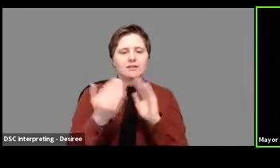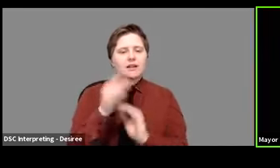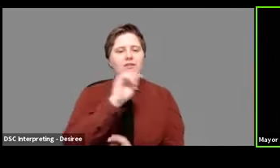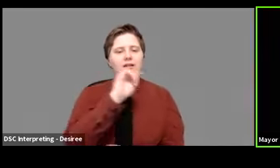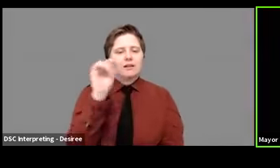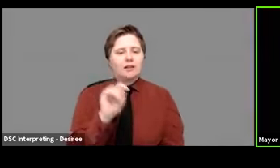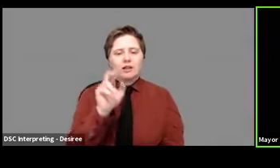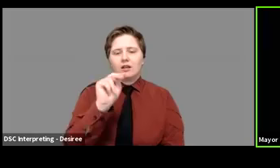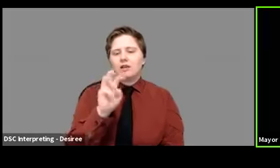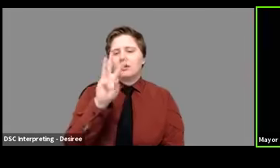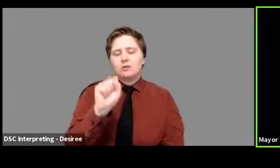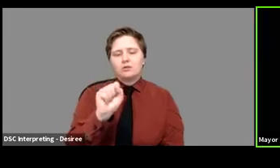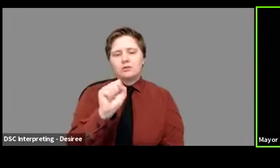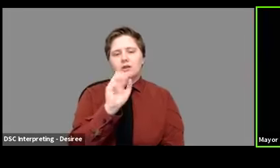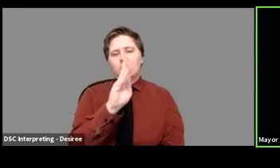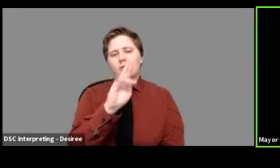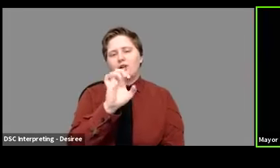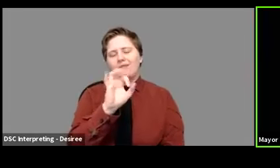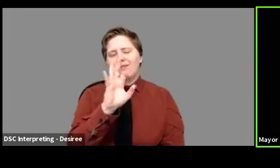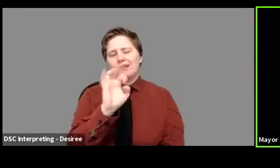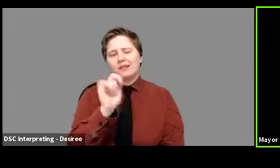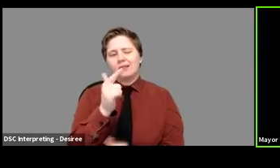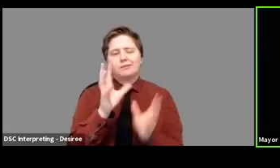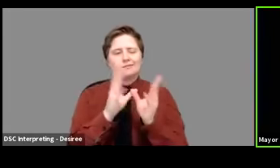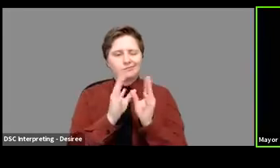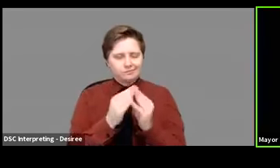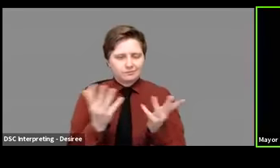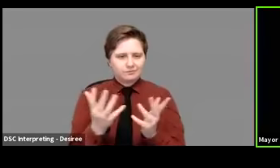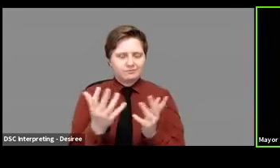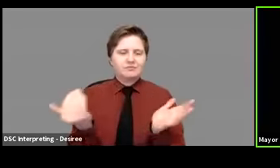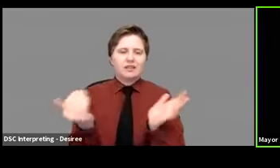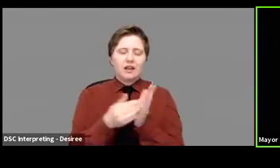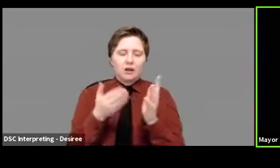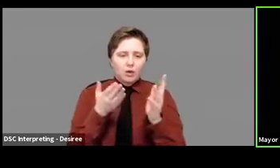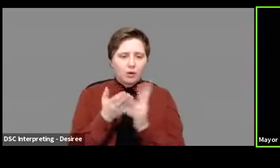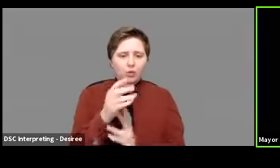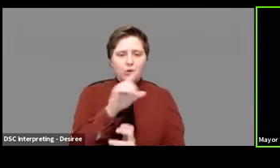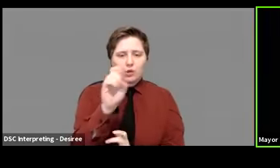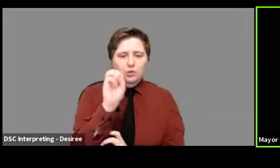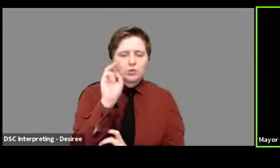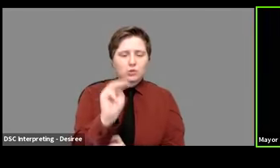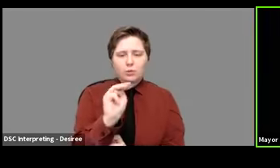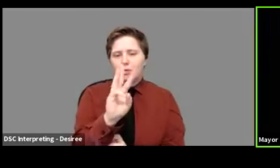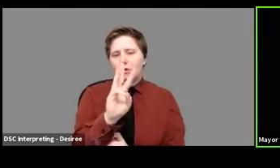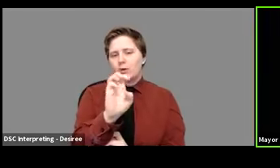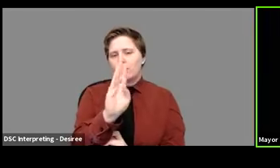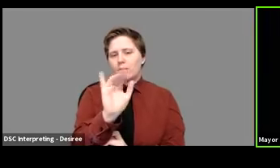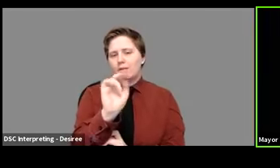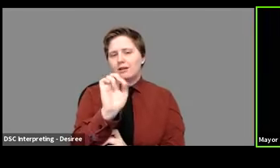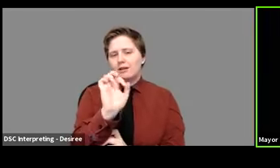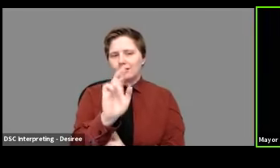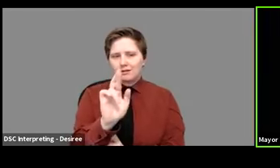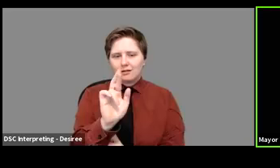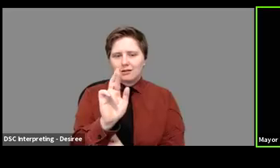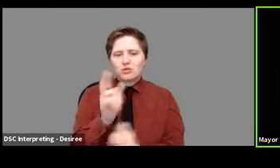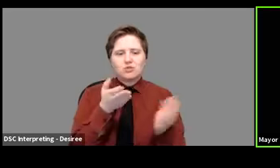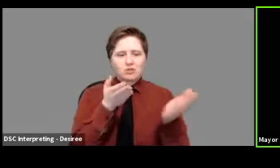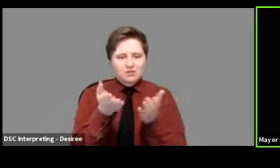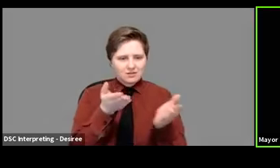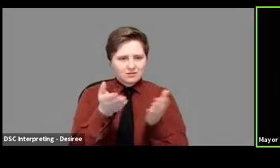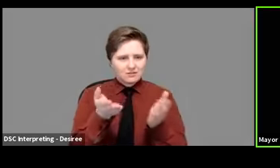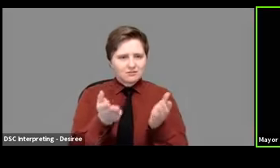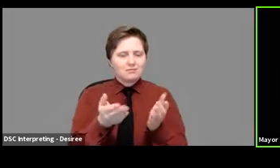news briefing. Again, this is we're using the Zoom webinar service